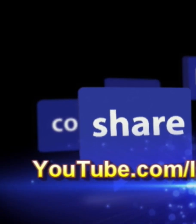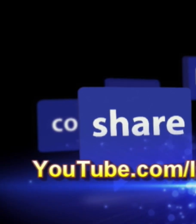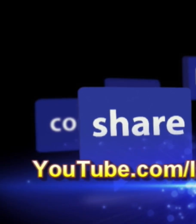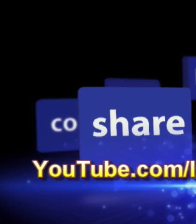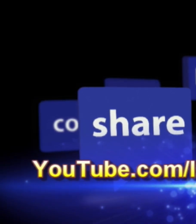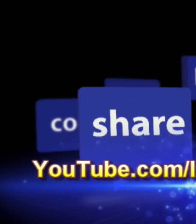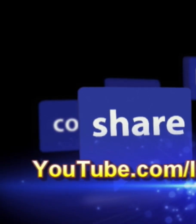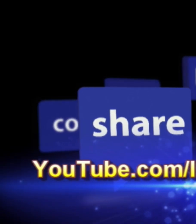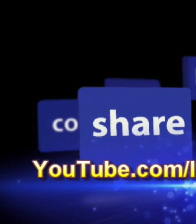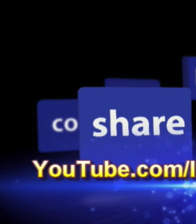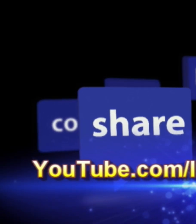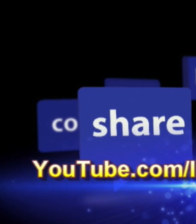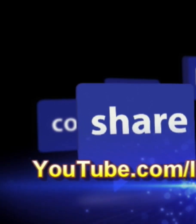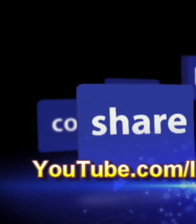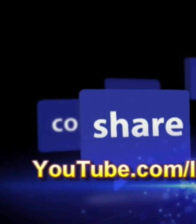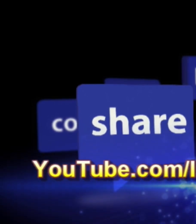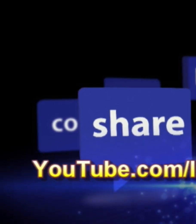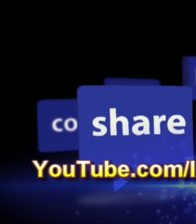Thank you for watching. you.